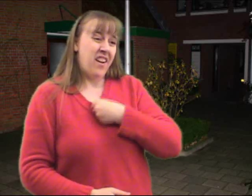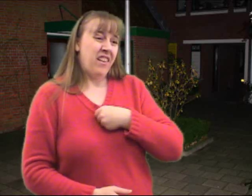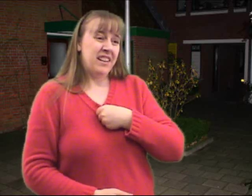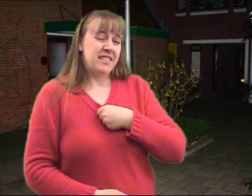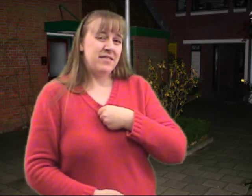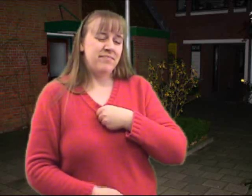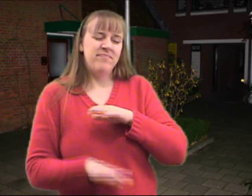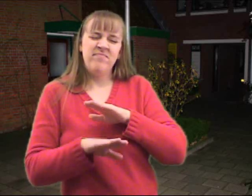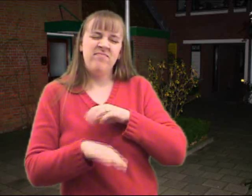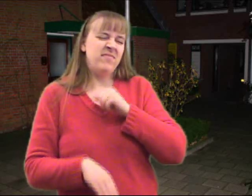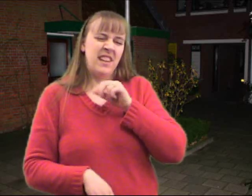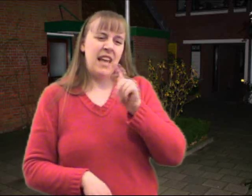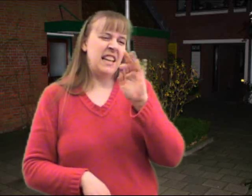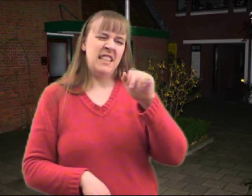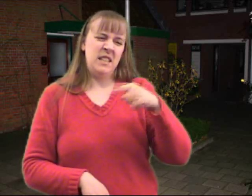that. You don't need to tip me or anything.